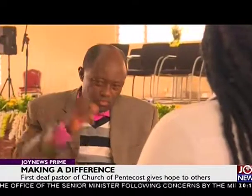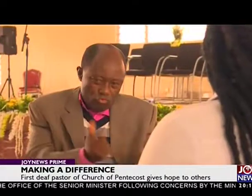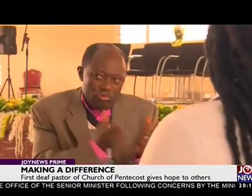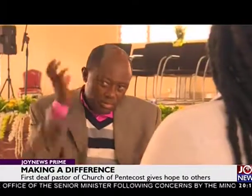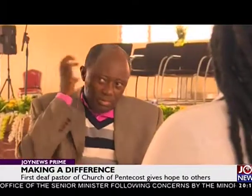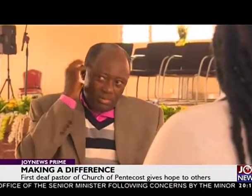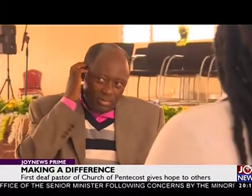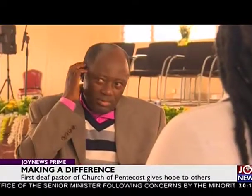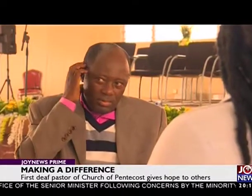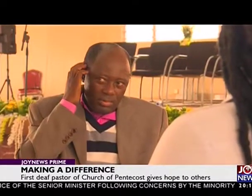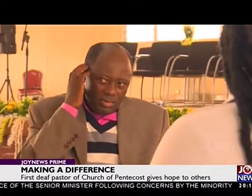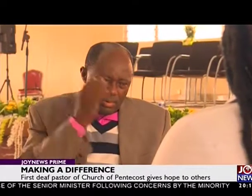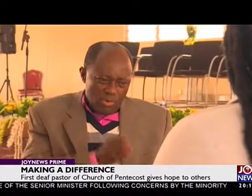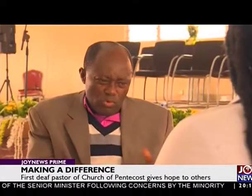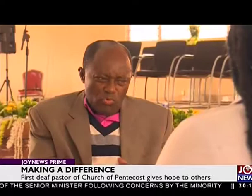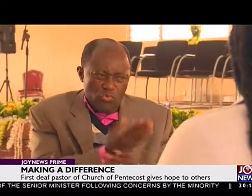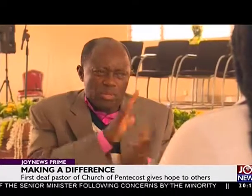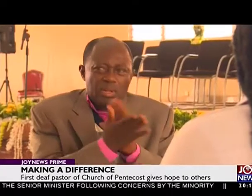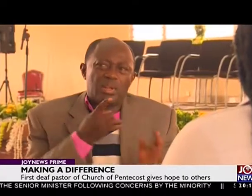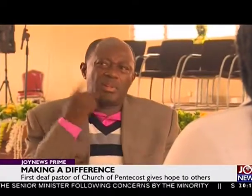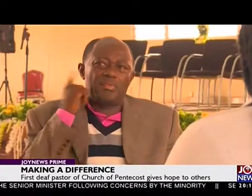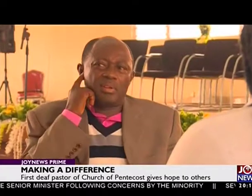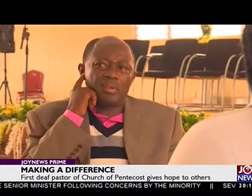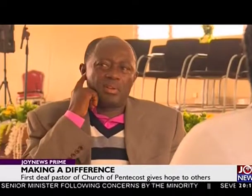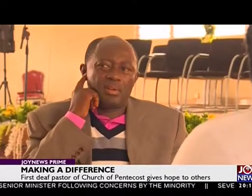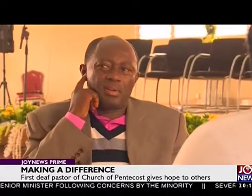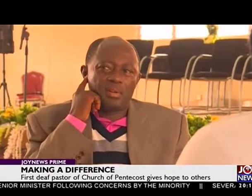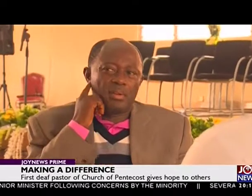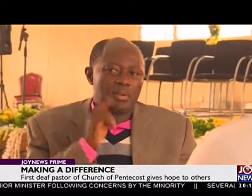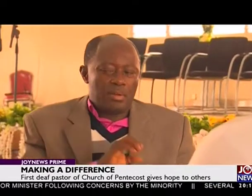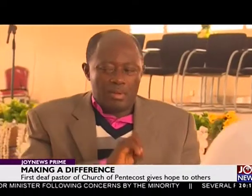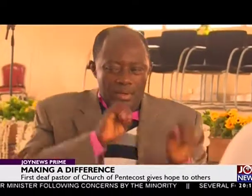school. I go to Sunday school. When I became deaf,